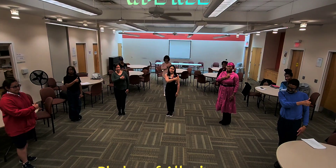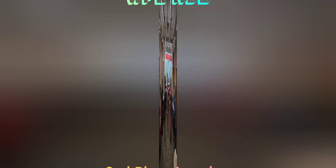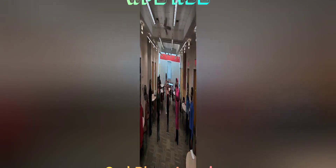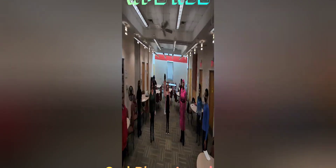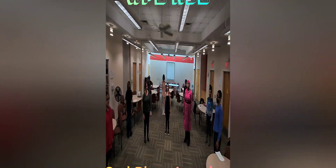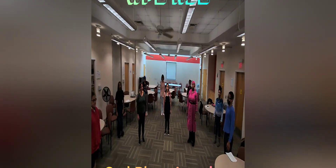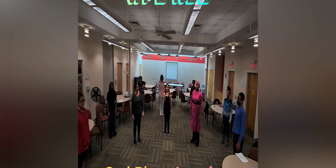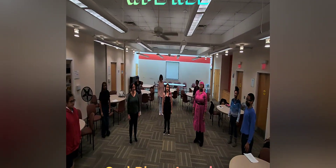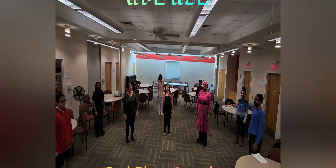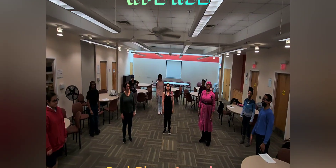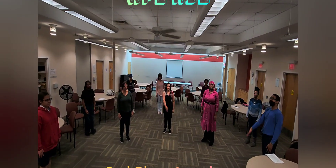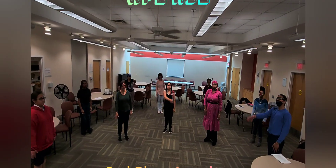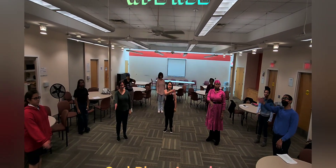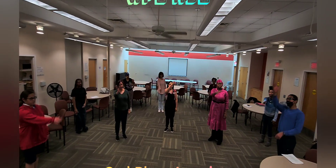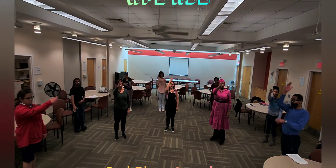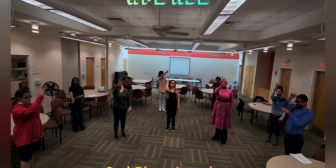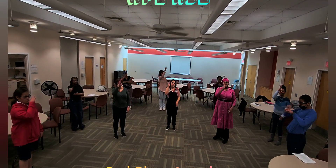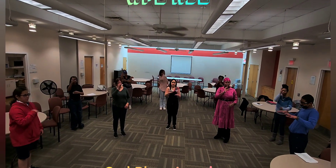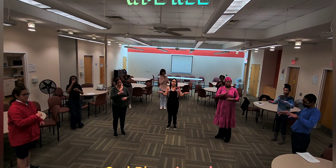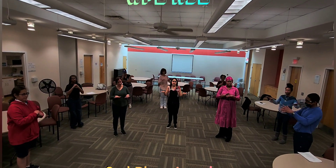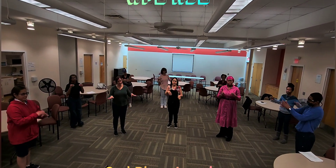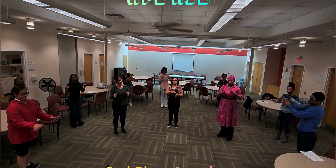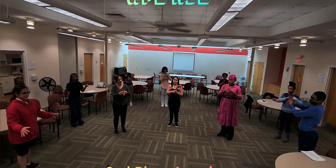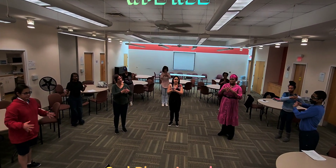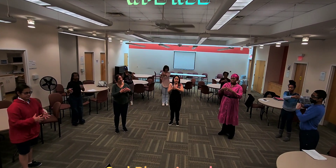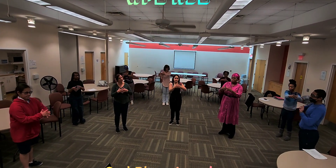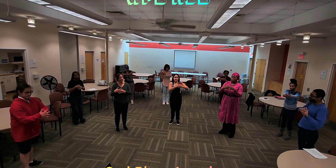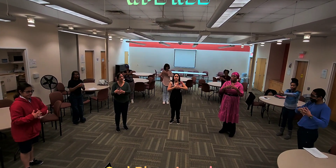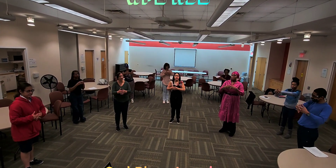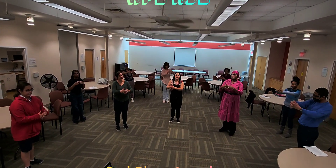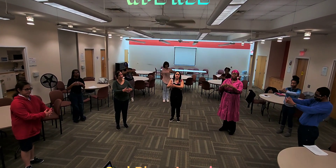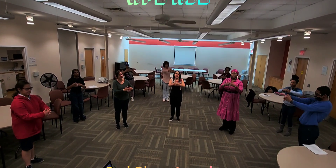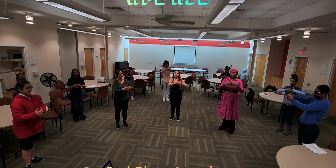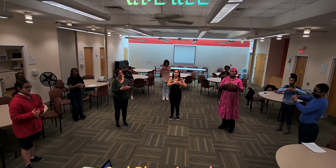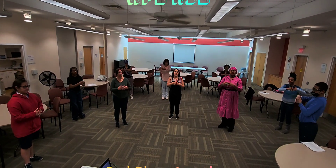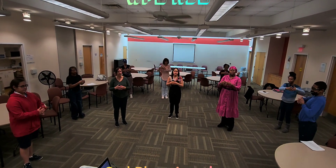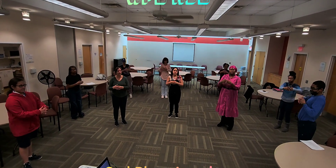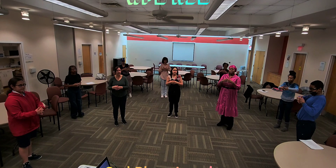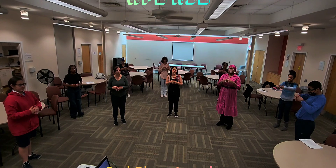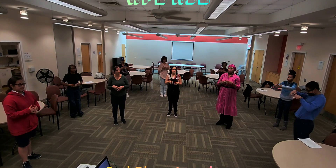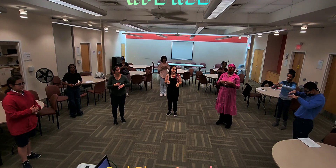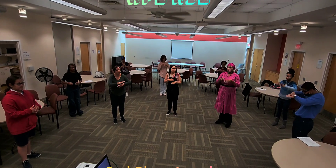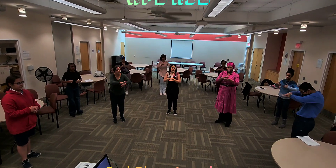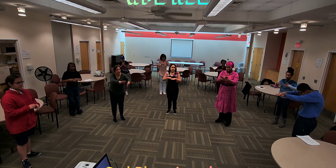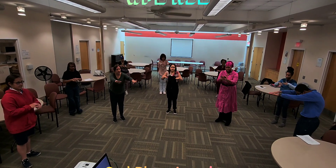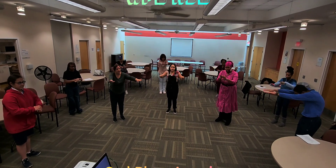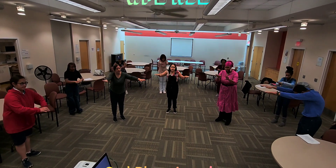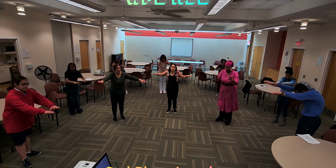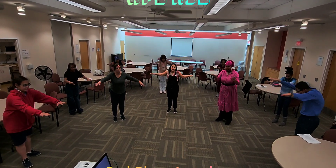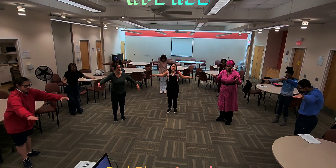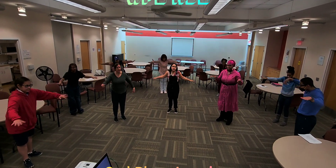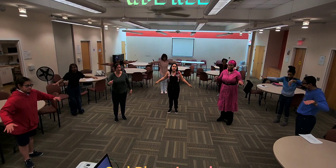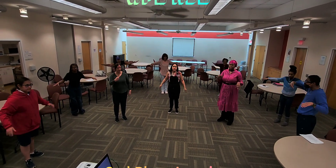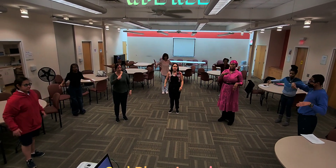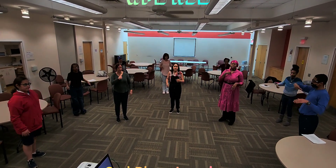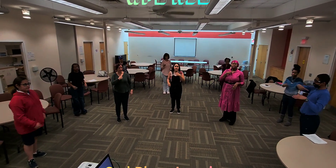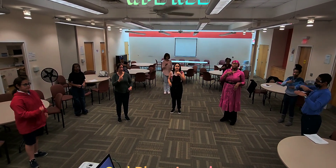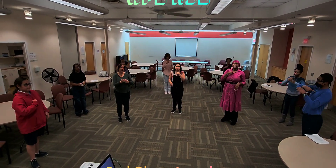God bless America Land that